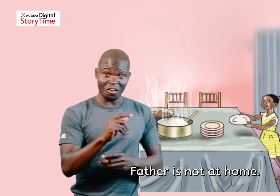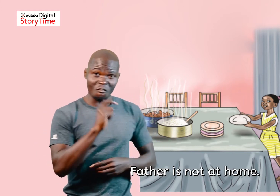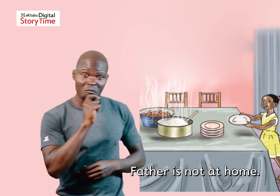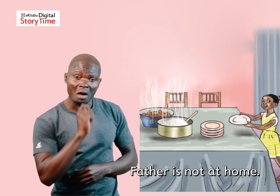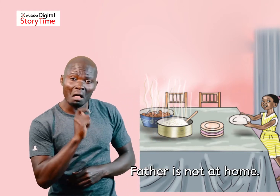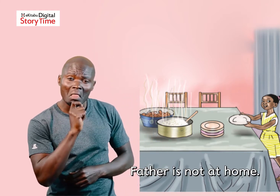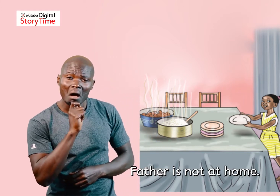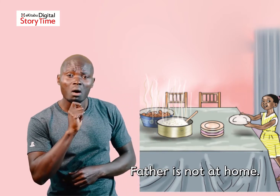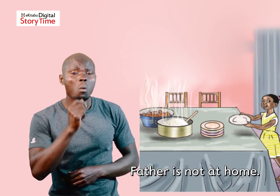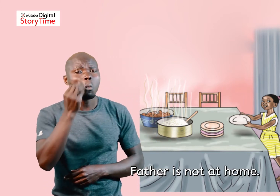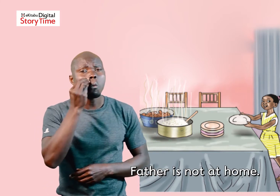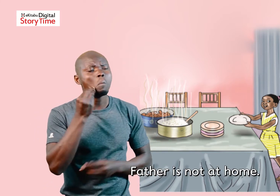It is not at home